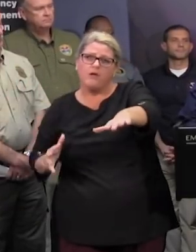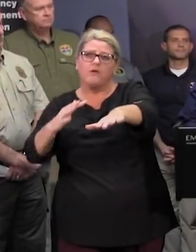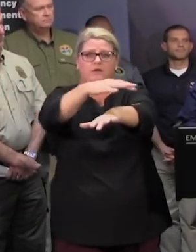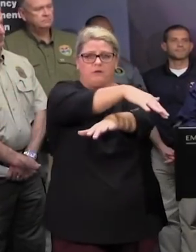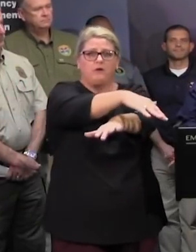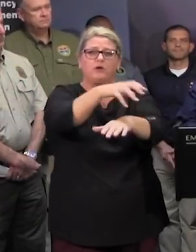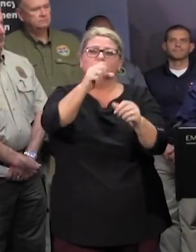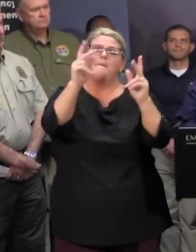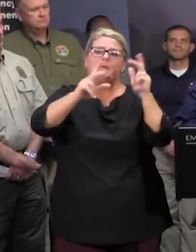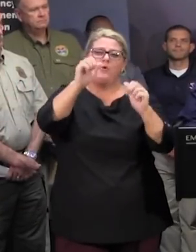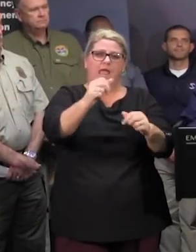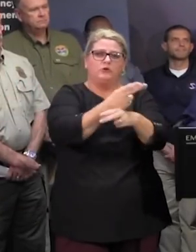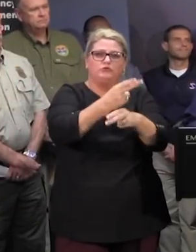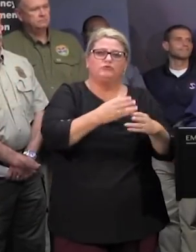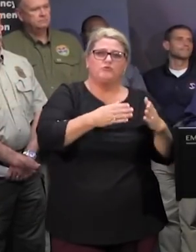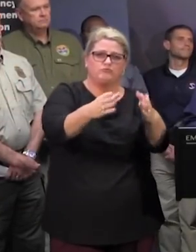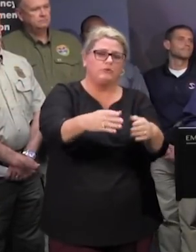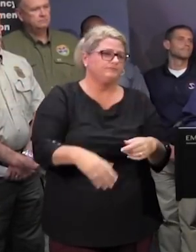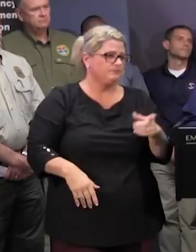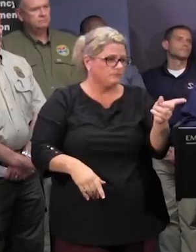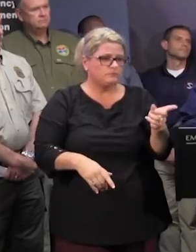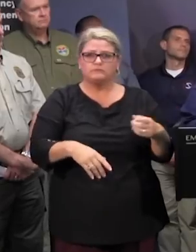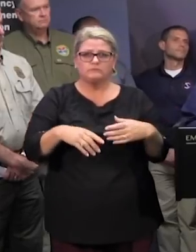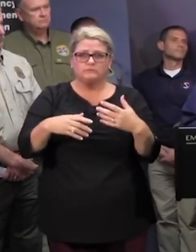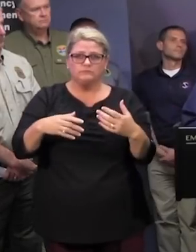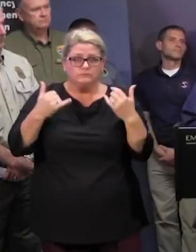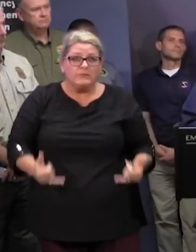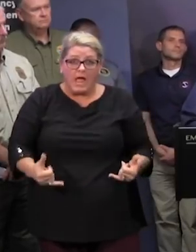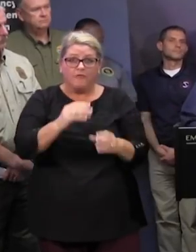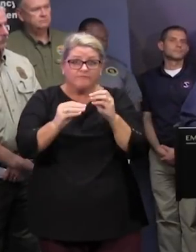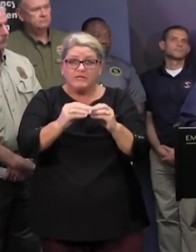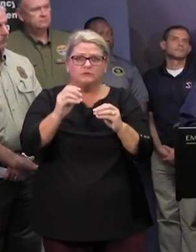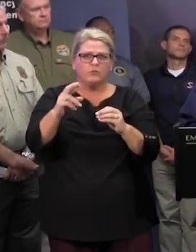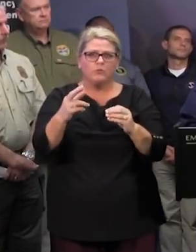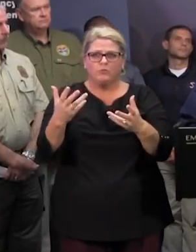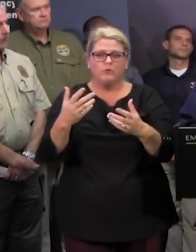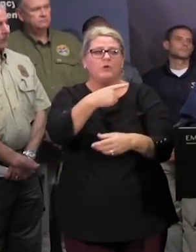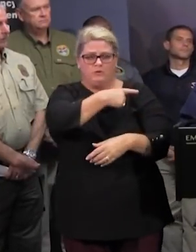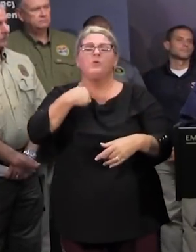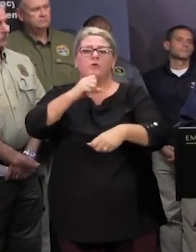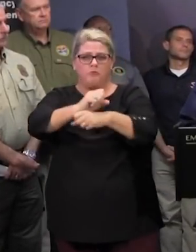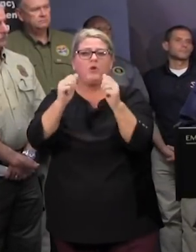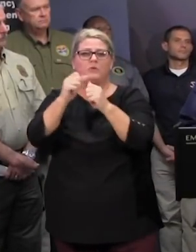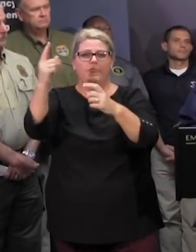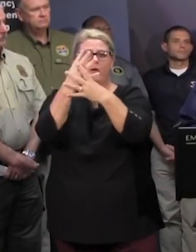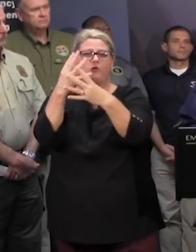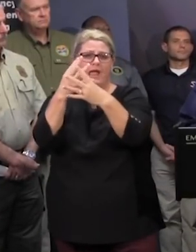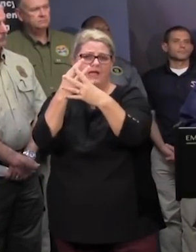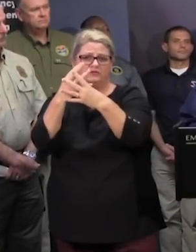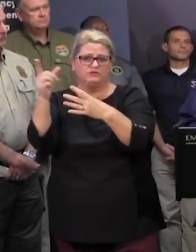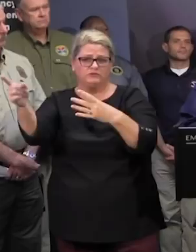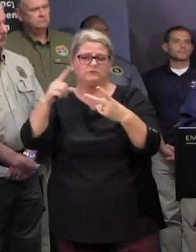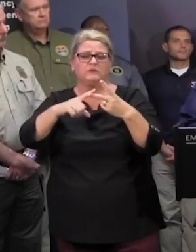roadway access into the area how quickly can those structures be in place we are currently working with the department of corrections the